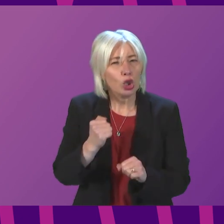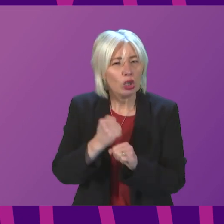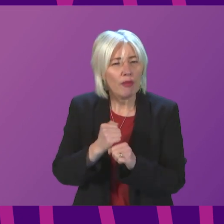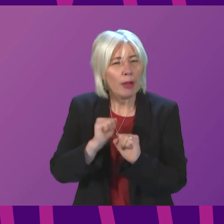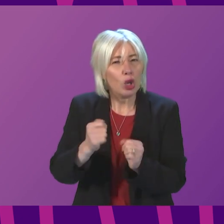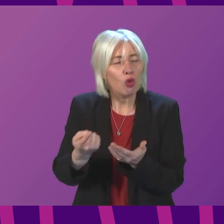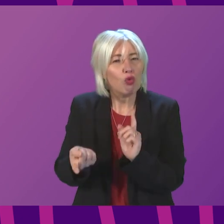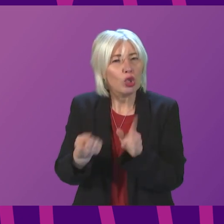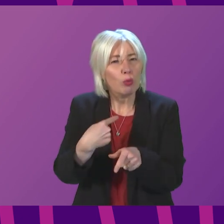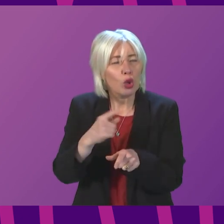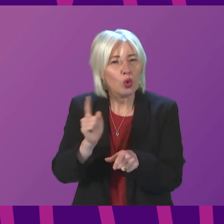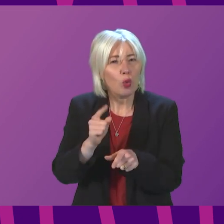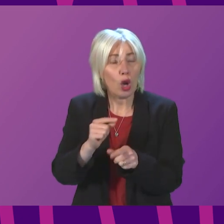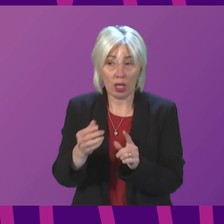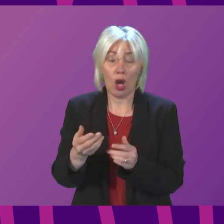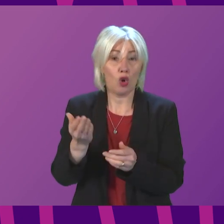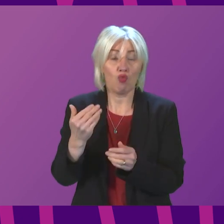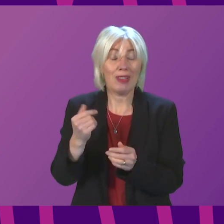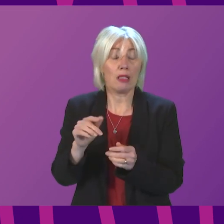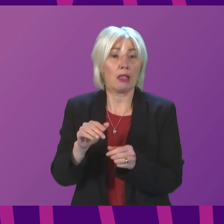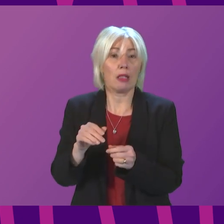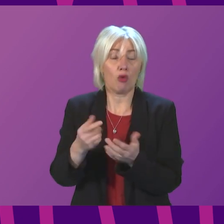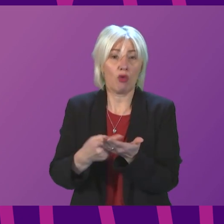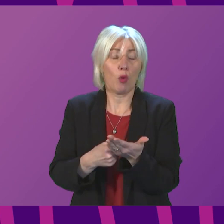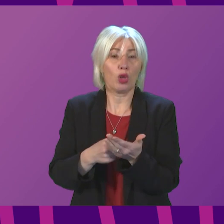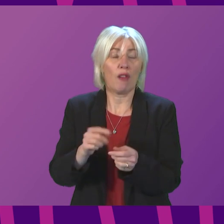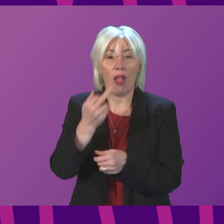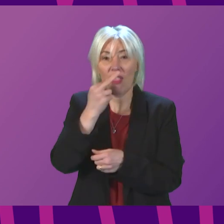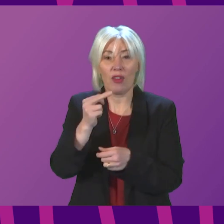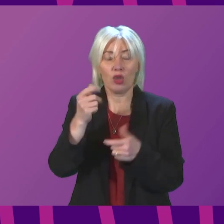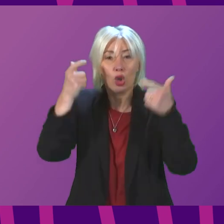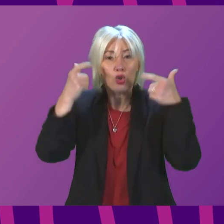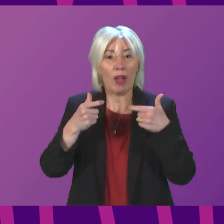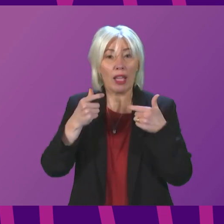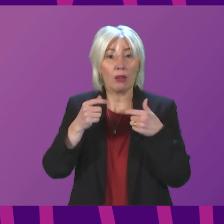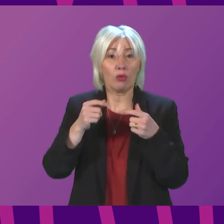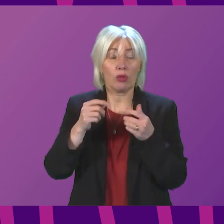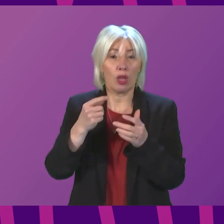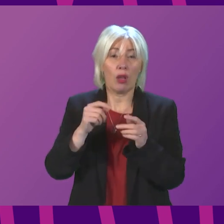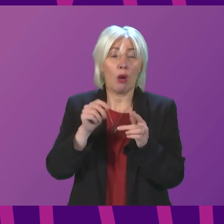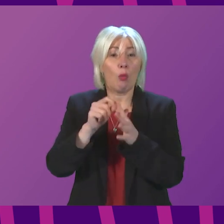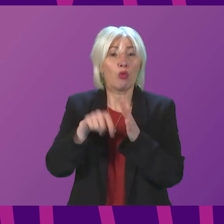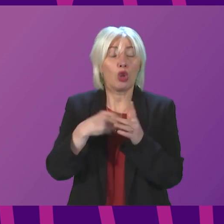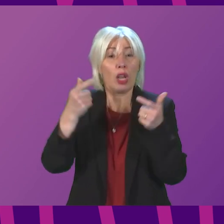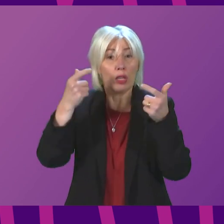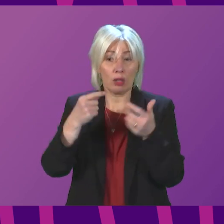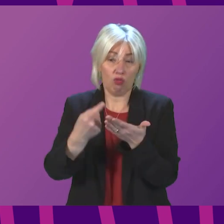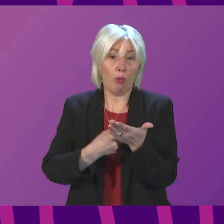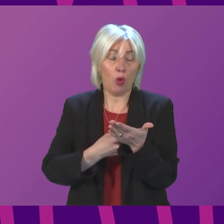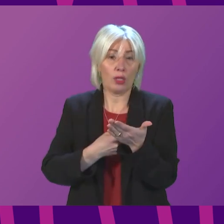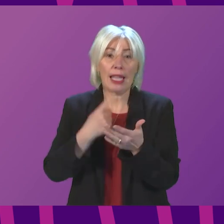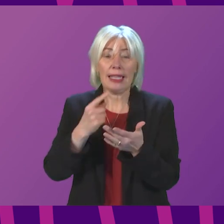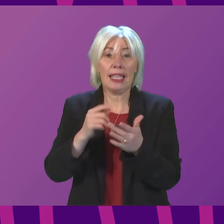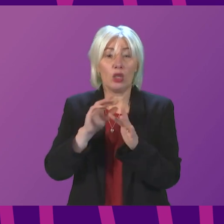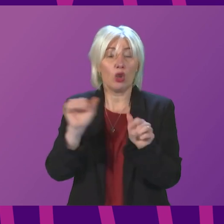response is to the findings of a recent report by the Virtual Trials National Project Board, which states that specialist online courts should be set up to